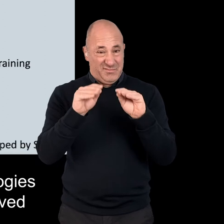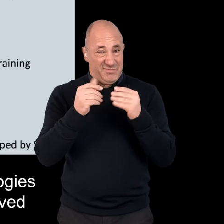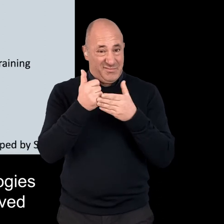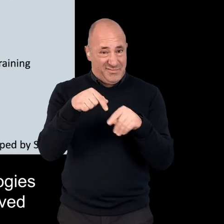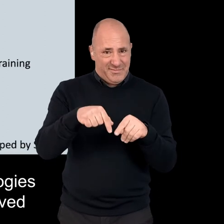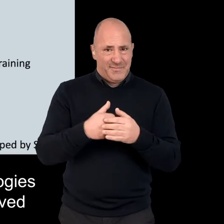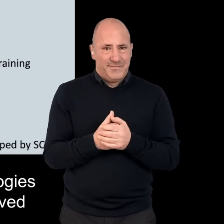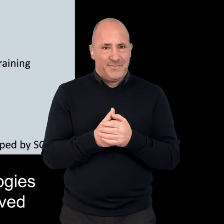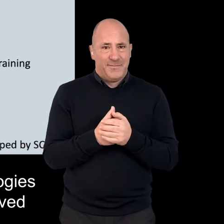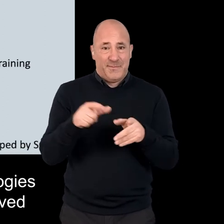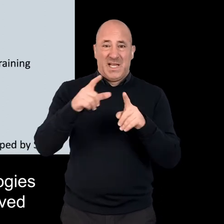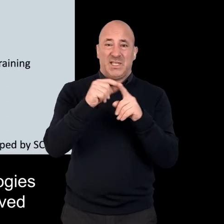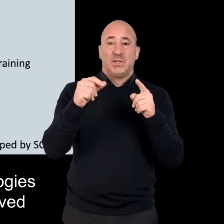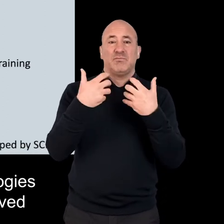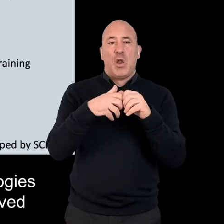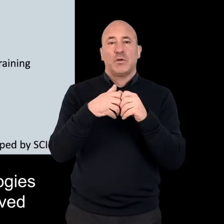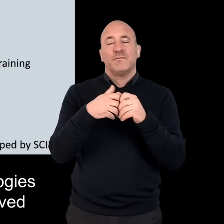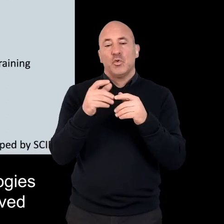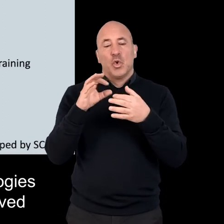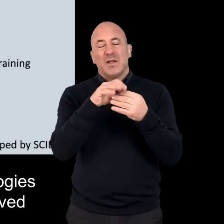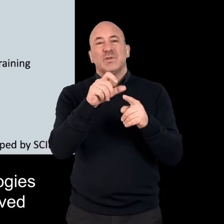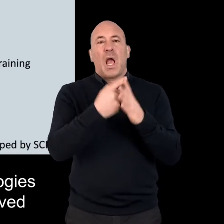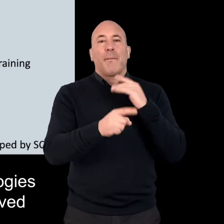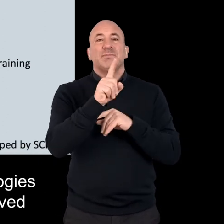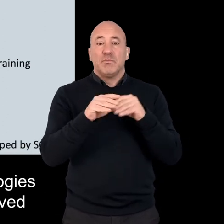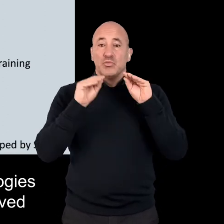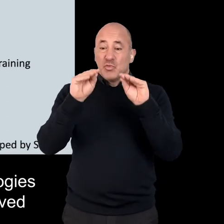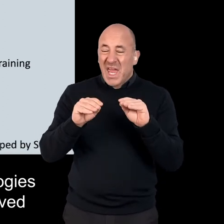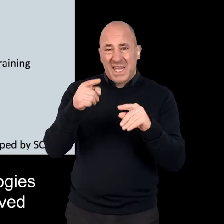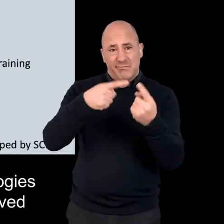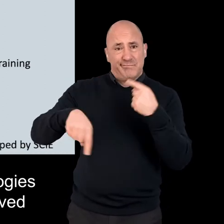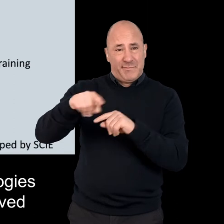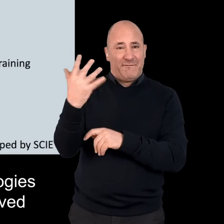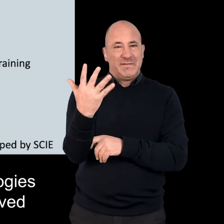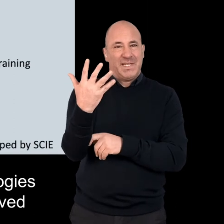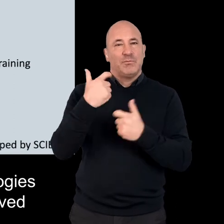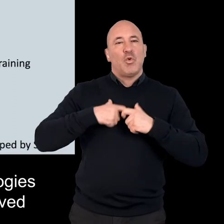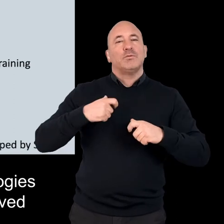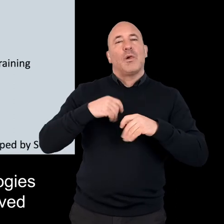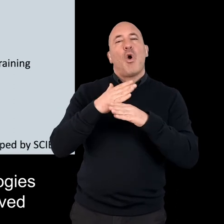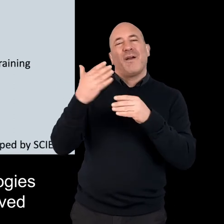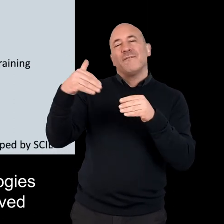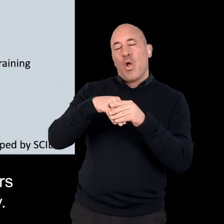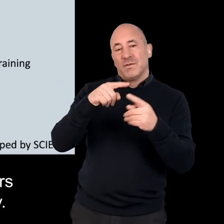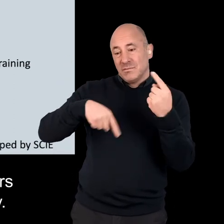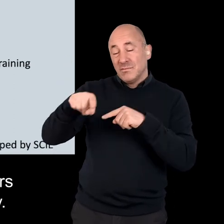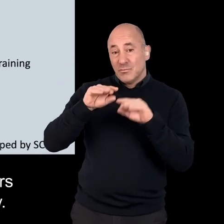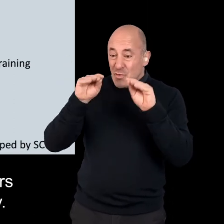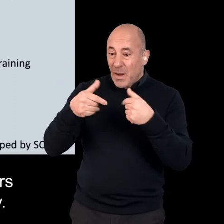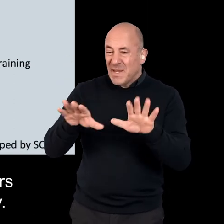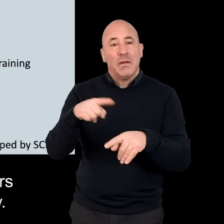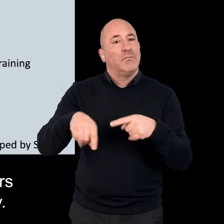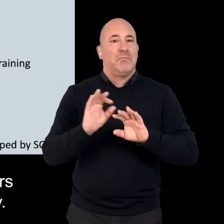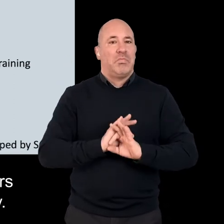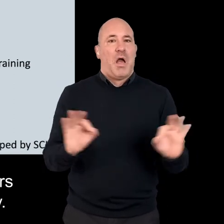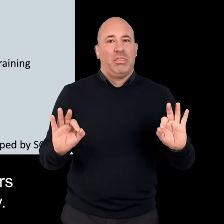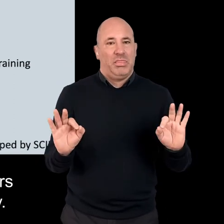So no training on digital technologies with disabled people was received by any of